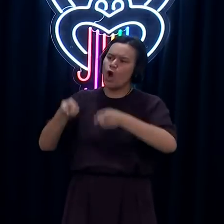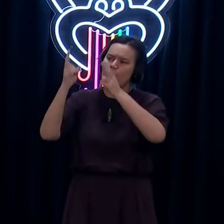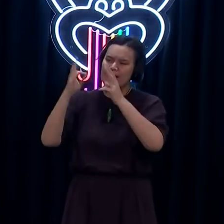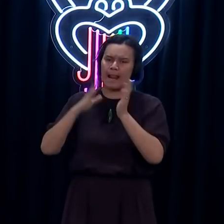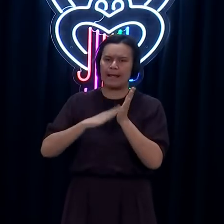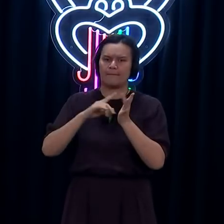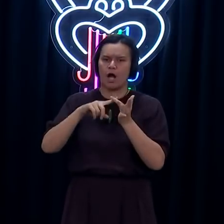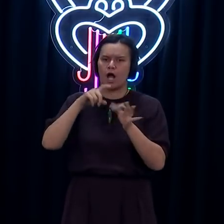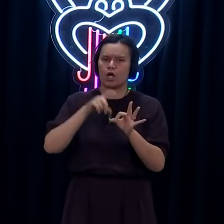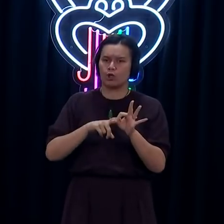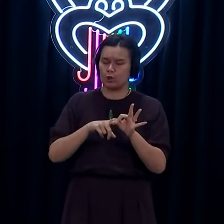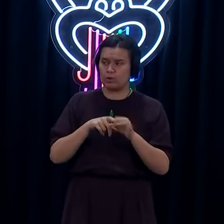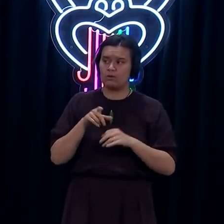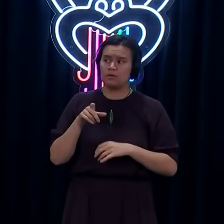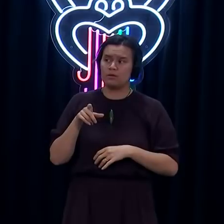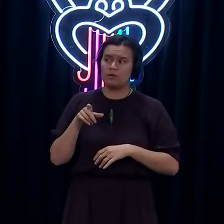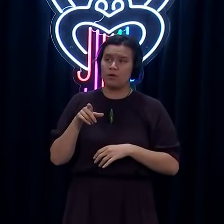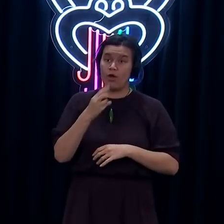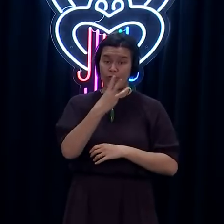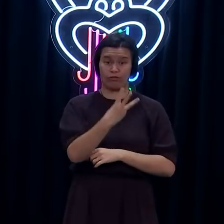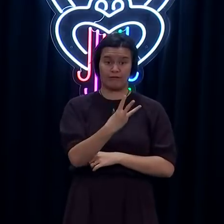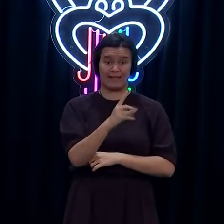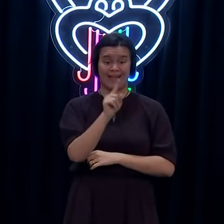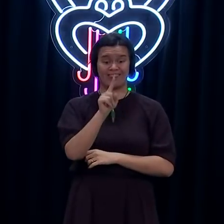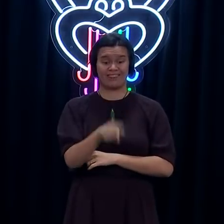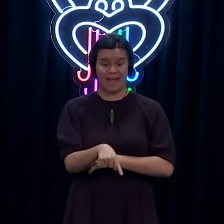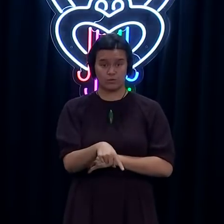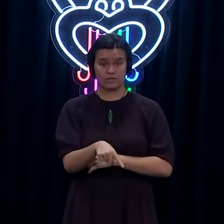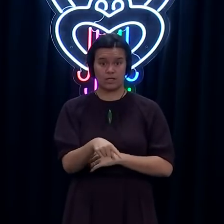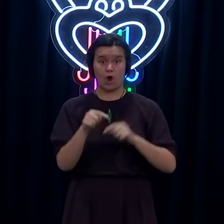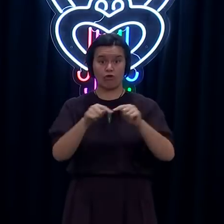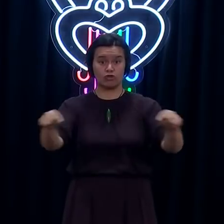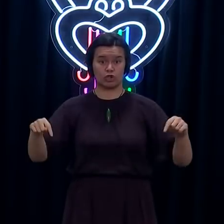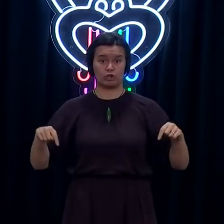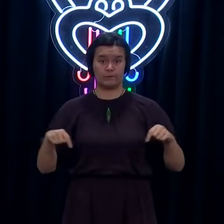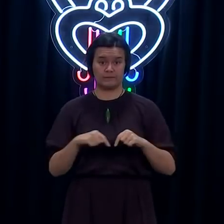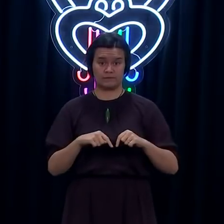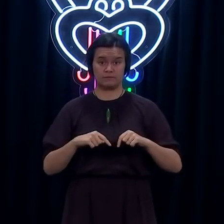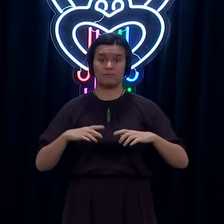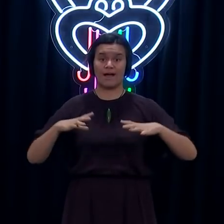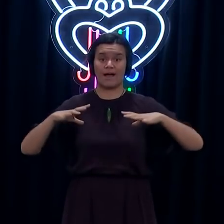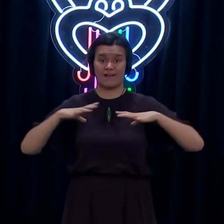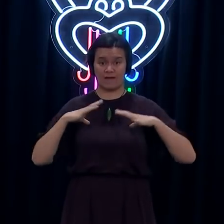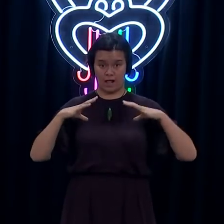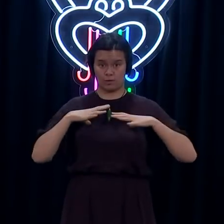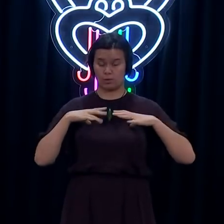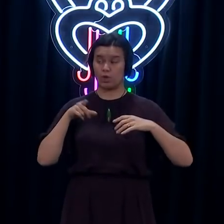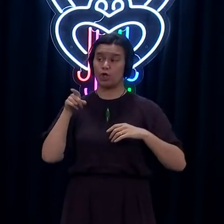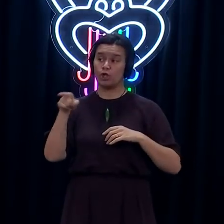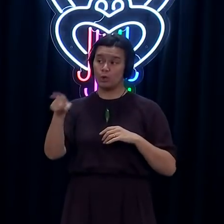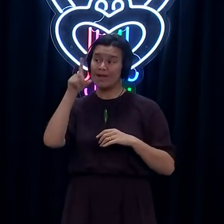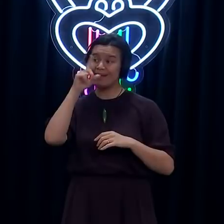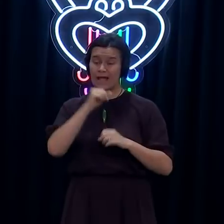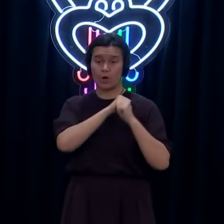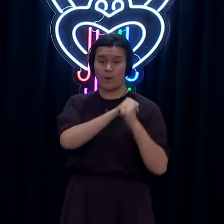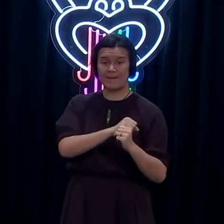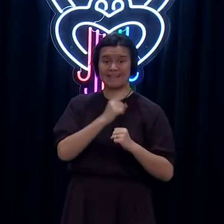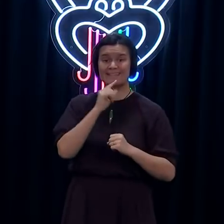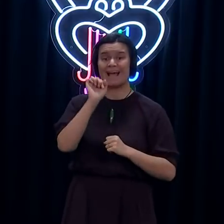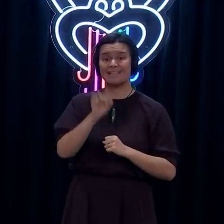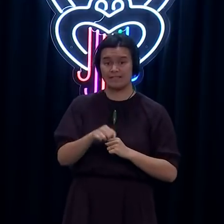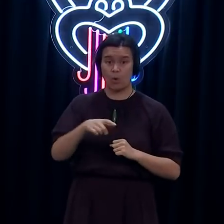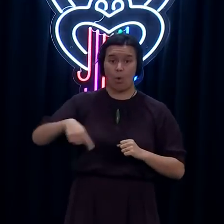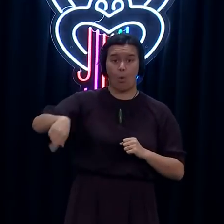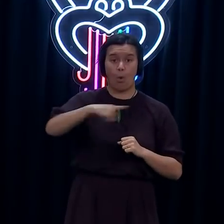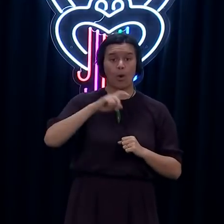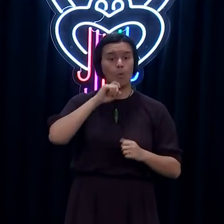generally, can you guarantee that all the 3,000 rooms will be used and none will be left empty? And are you able to sort of talk a little